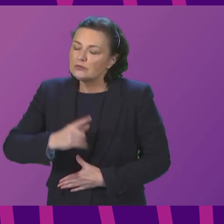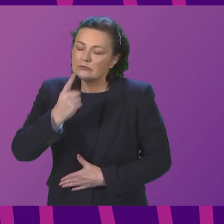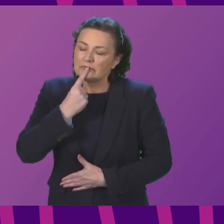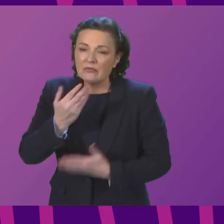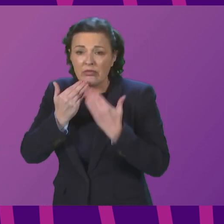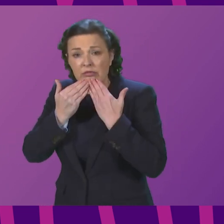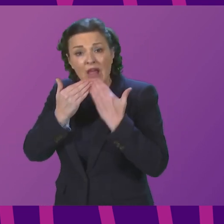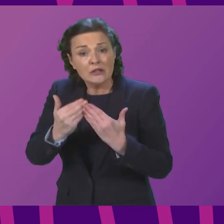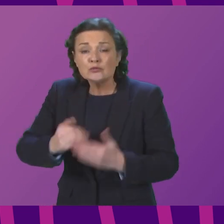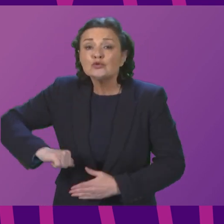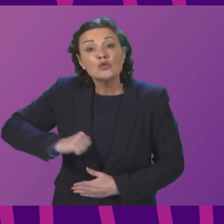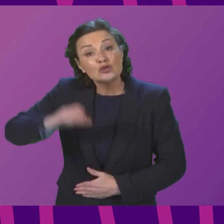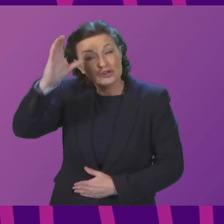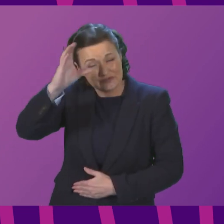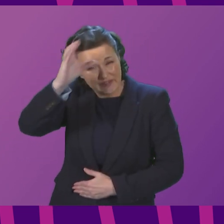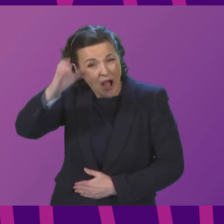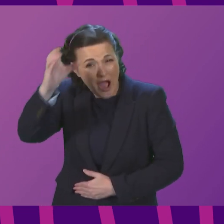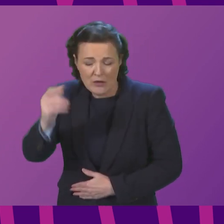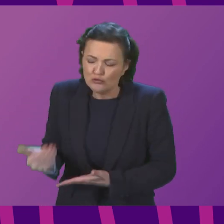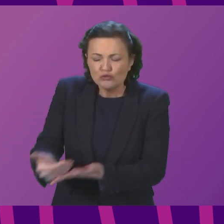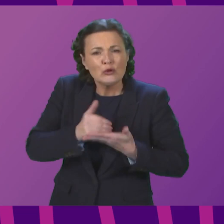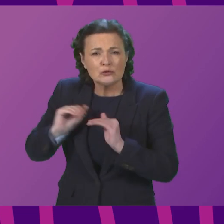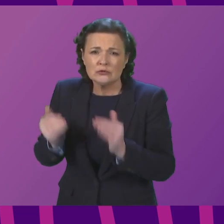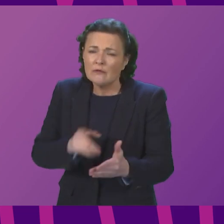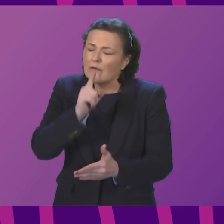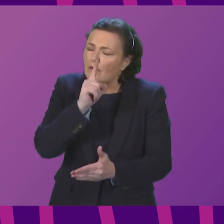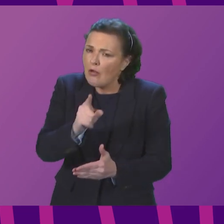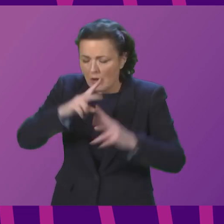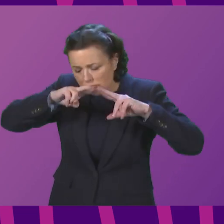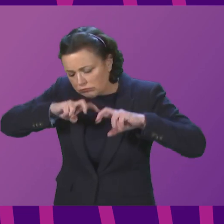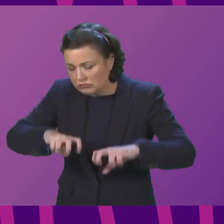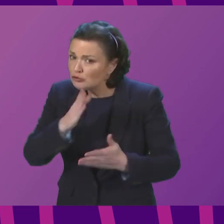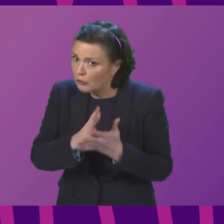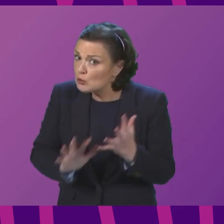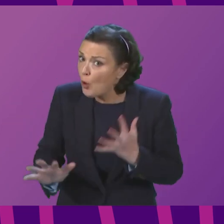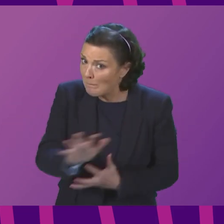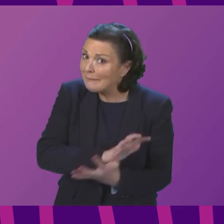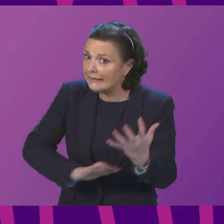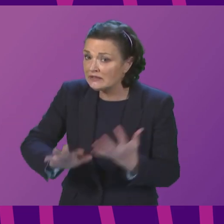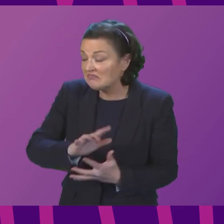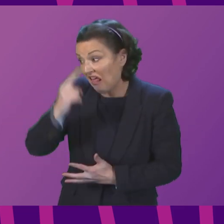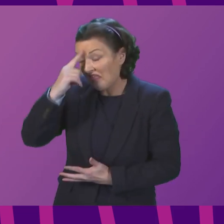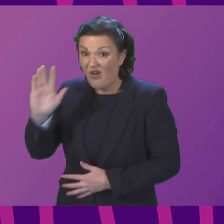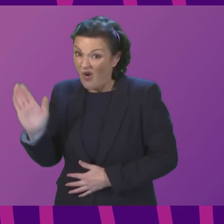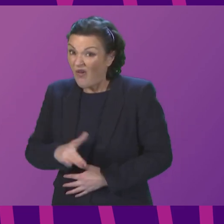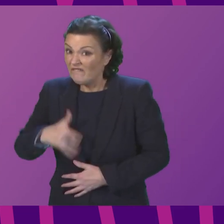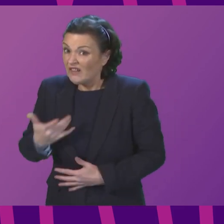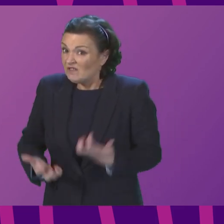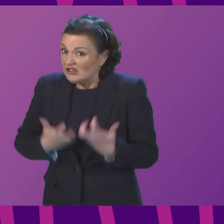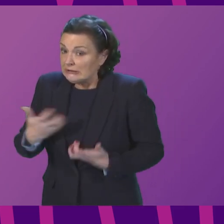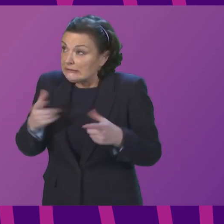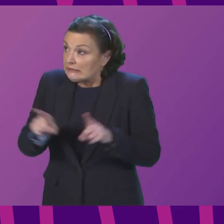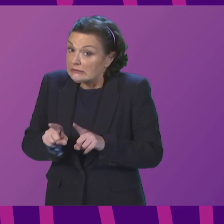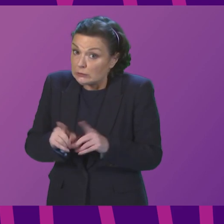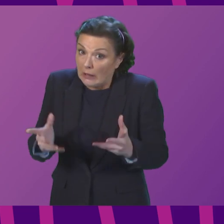their work on an incredibly challenging and complex investigation? Unfortunately, and I think we all feel frustration at this, although it is not the